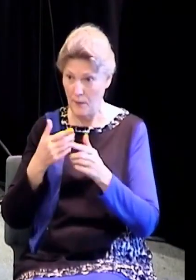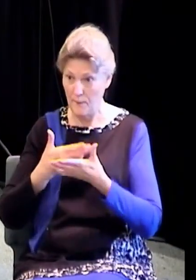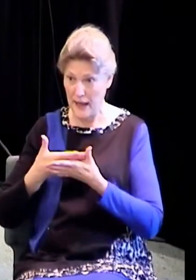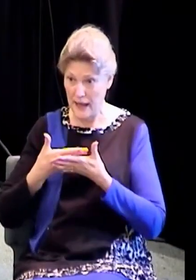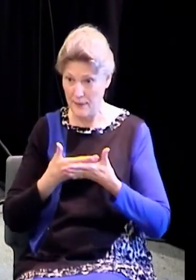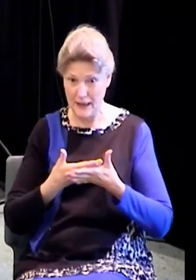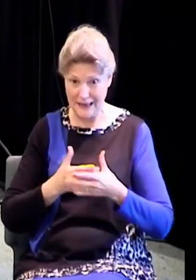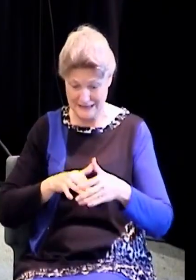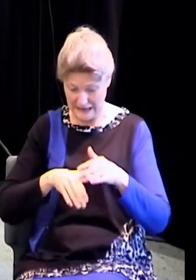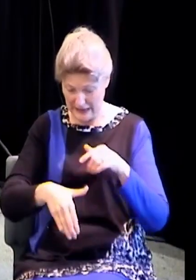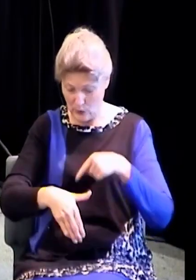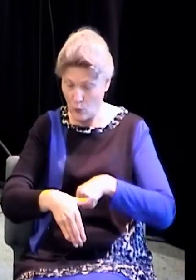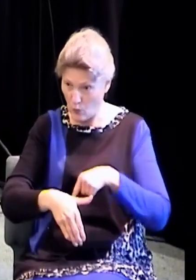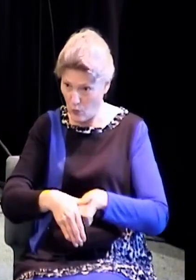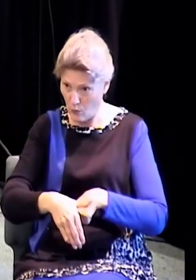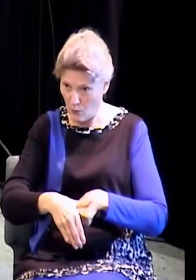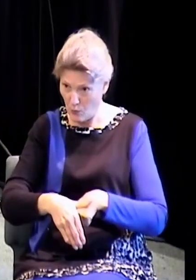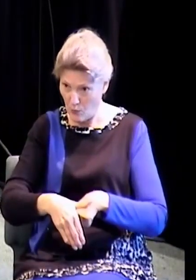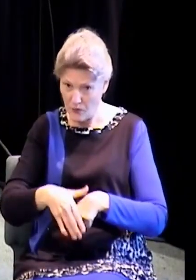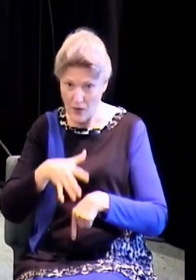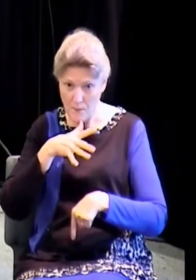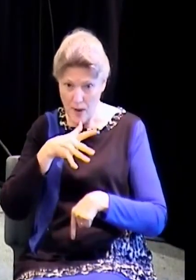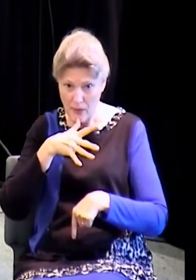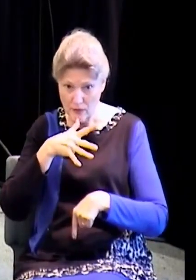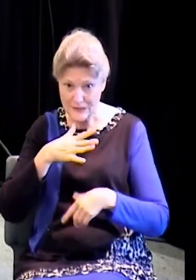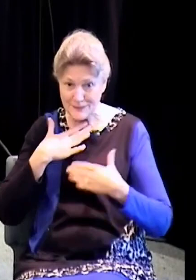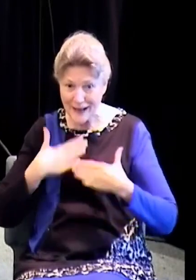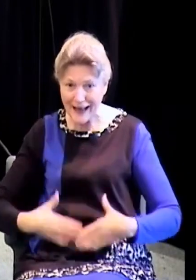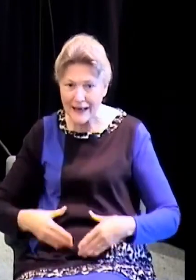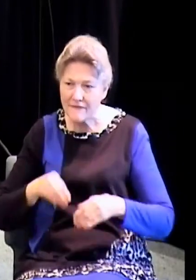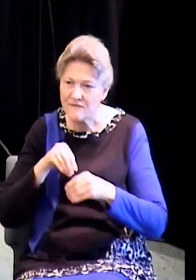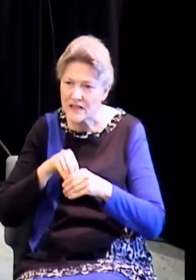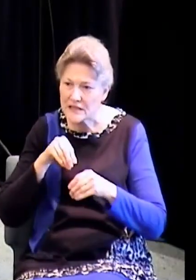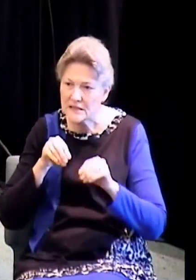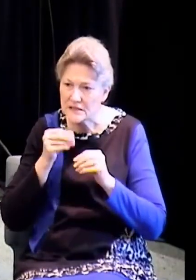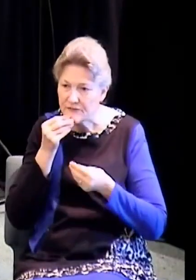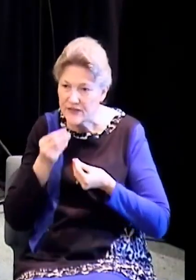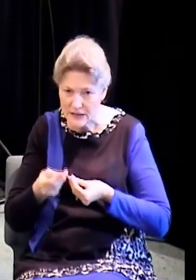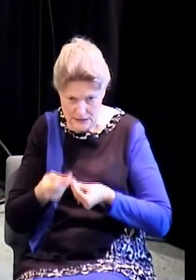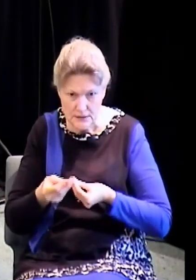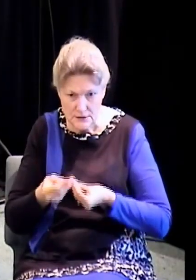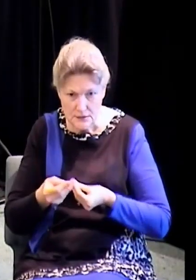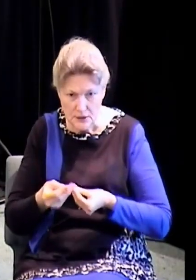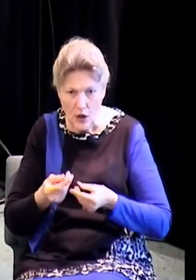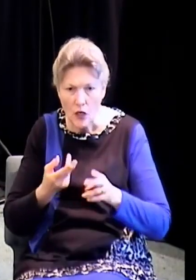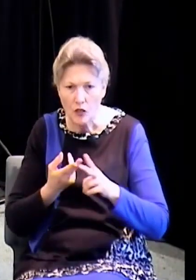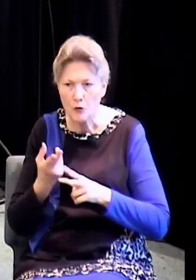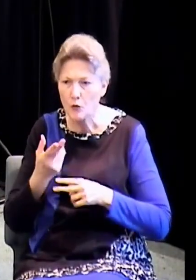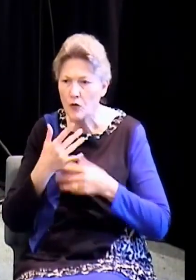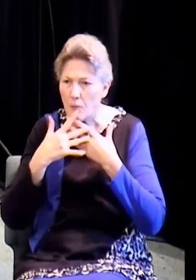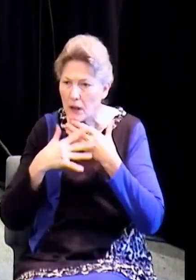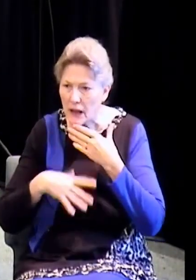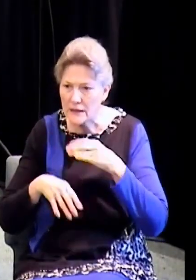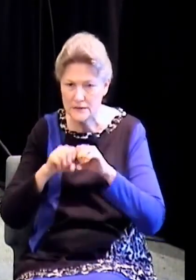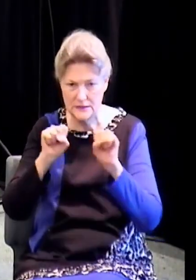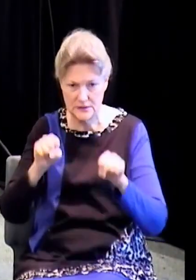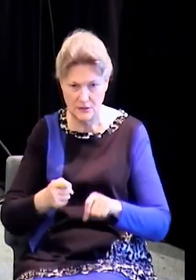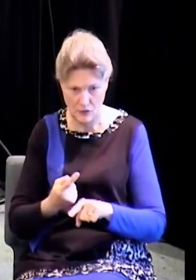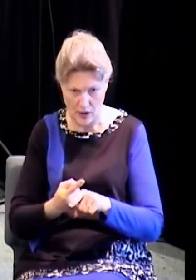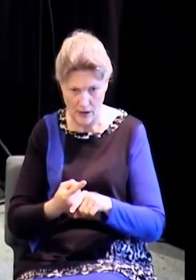Jesus said you have to be born again of water and spirit, so there needs to be a change that happens. But when they